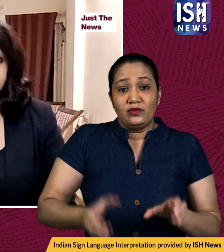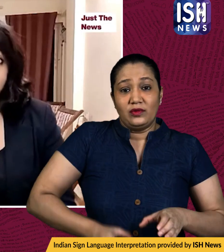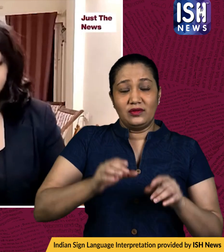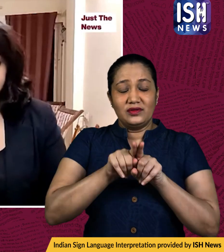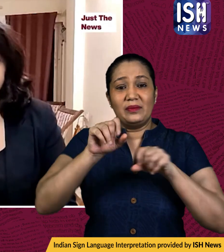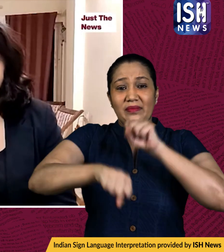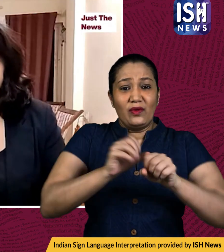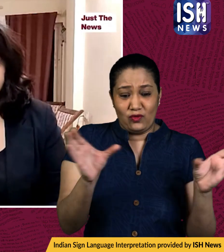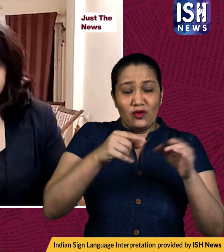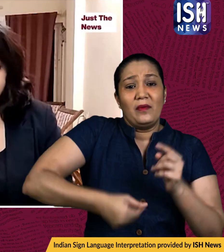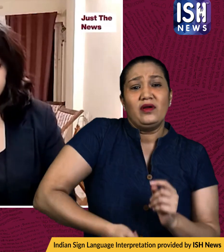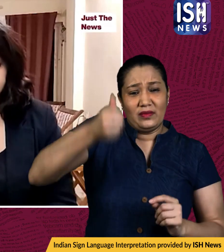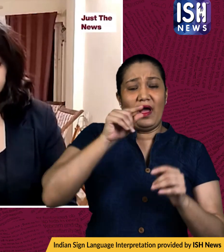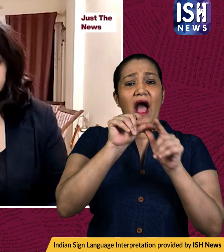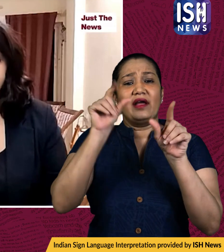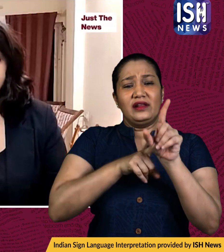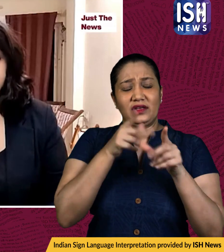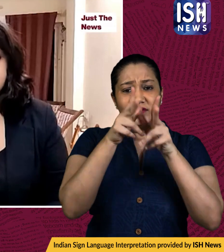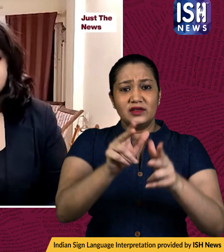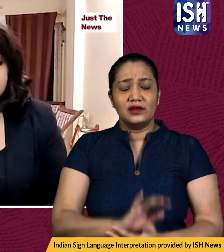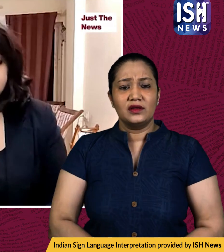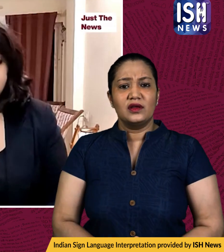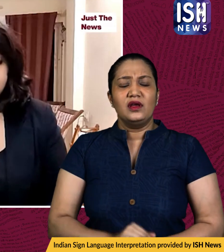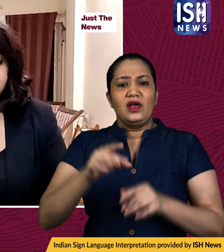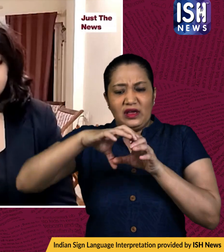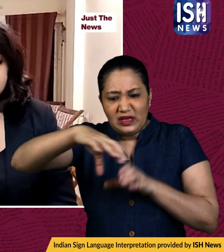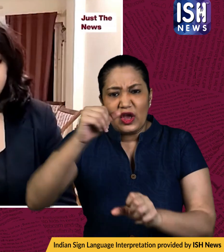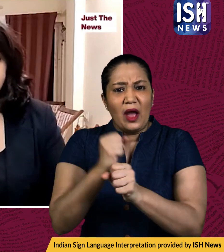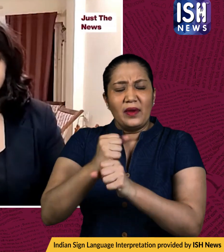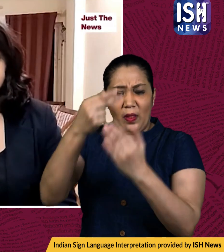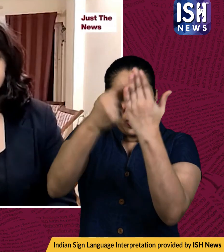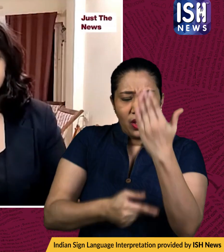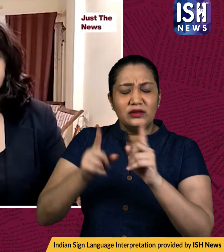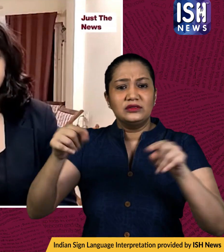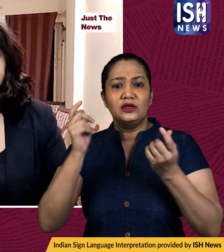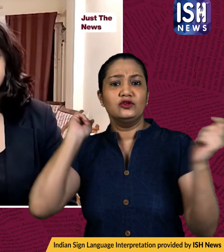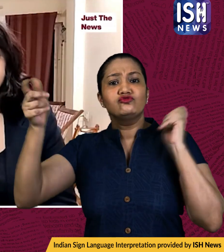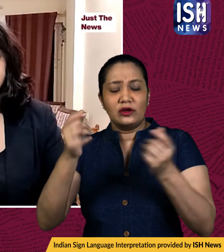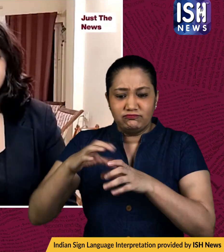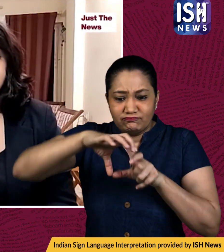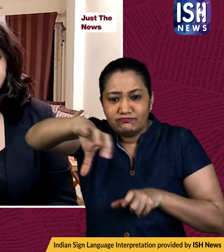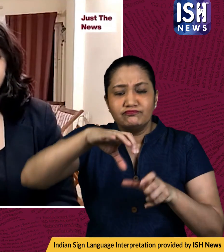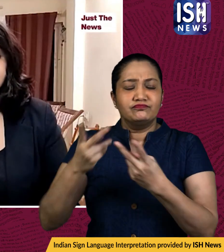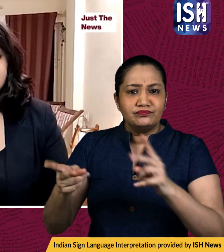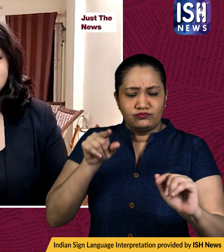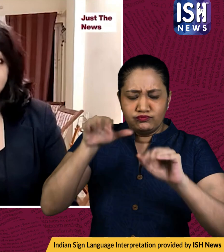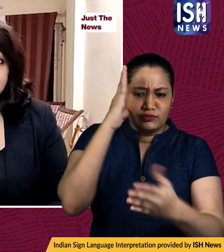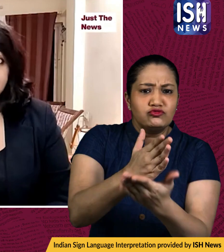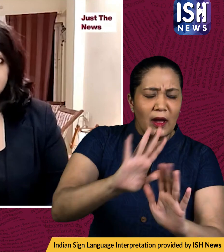akhilesh yadav had accused the government of stealing the election yesterday after a truck carrying voting machines was intercepted